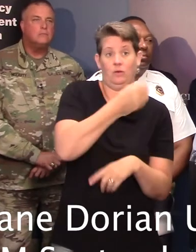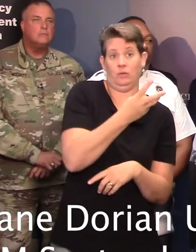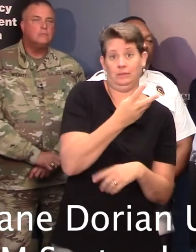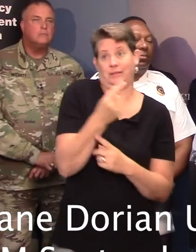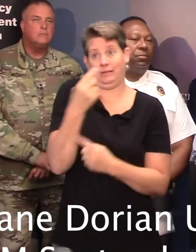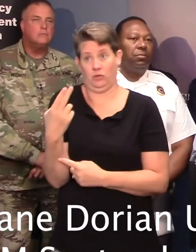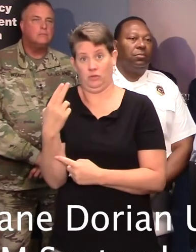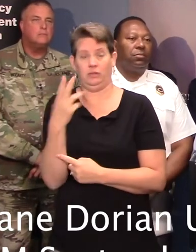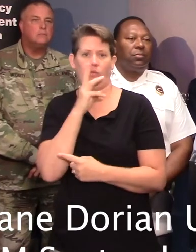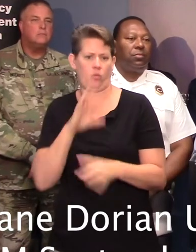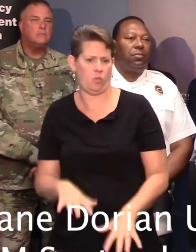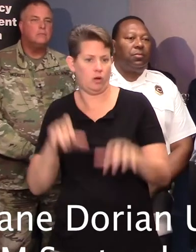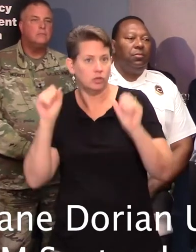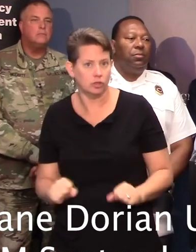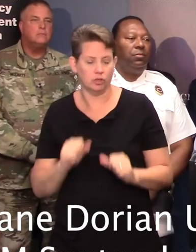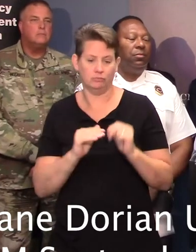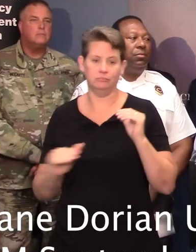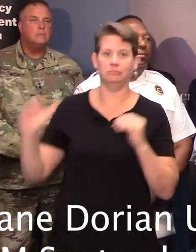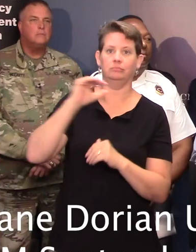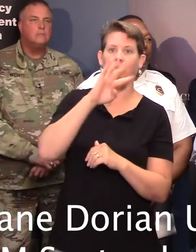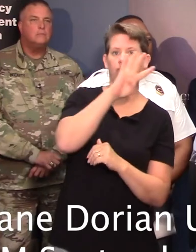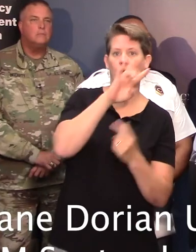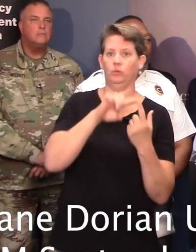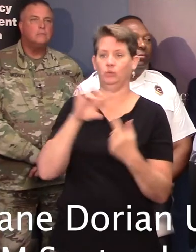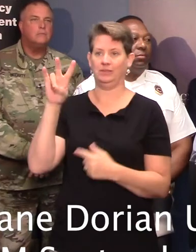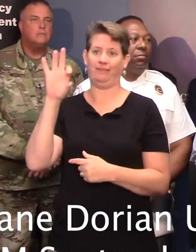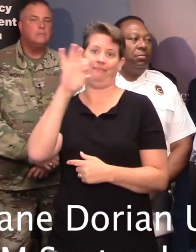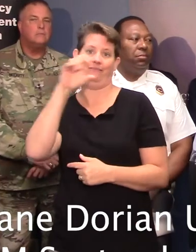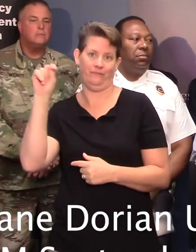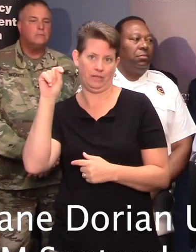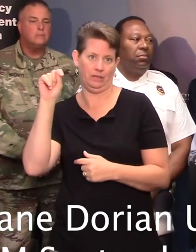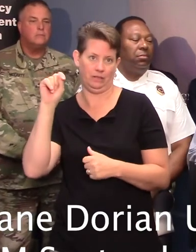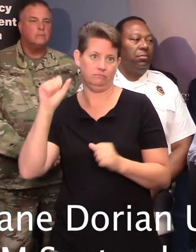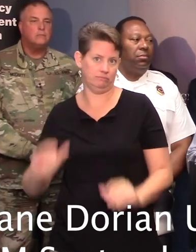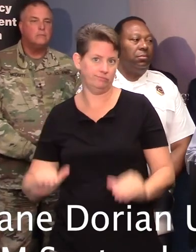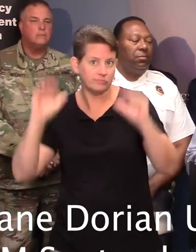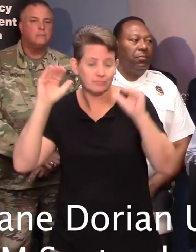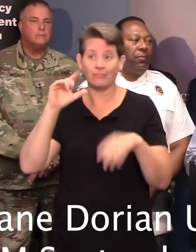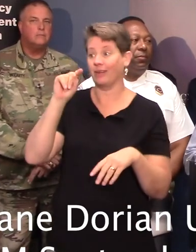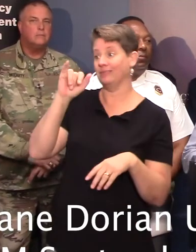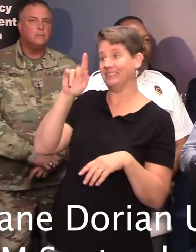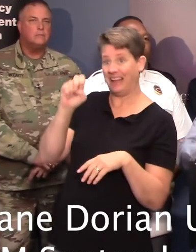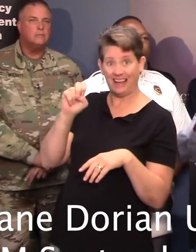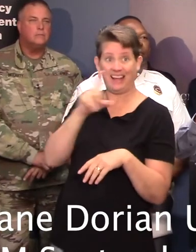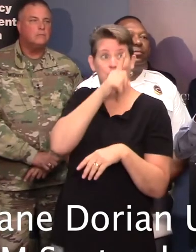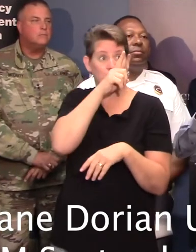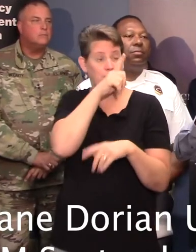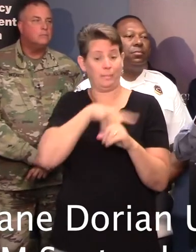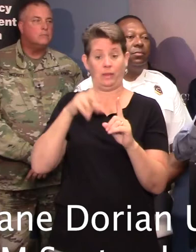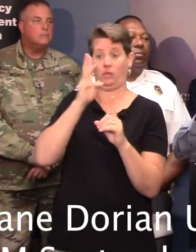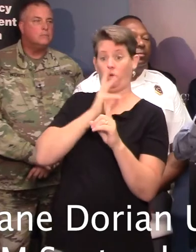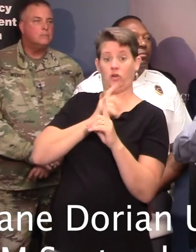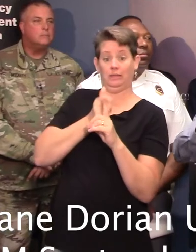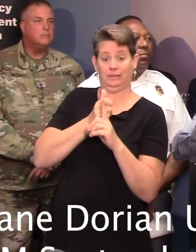water could rise four to seven feet above ground level or on parts of the coast. So that's taking tides and everything else out of it. That's just how high the water